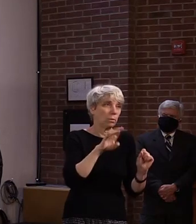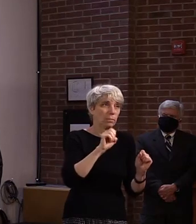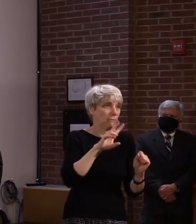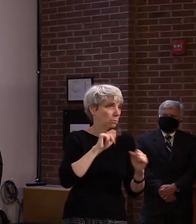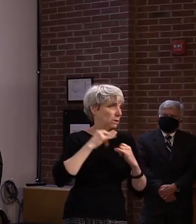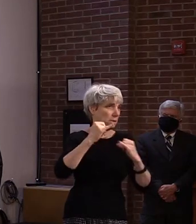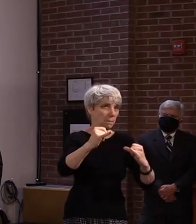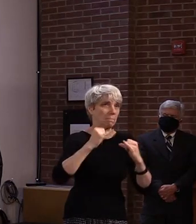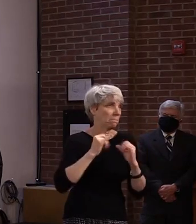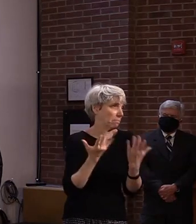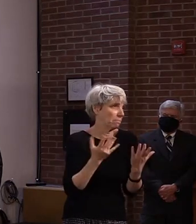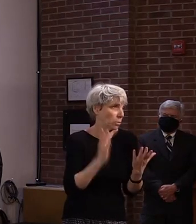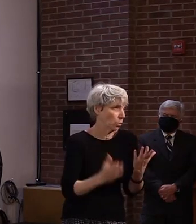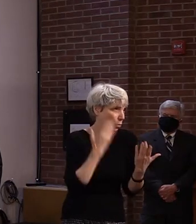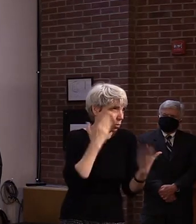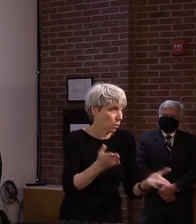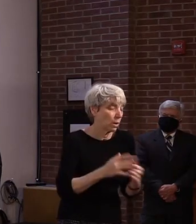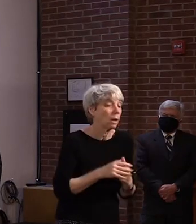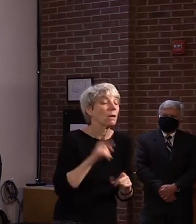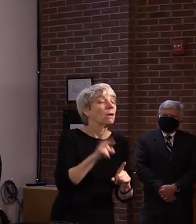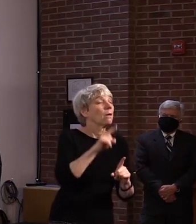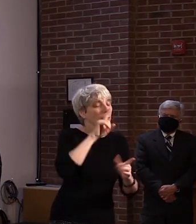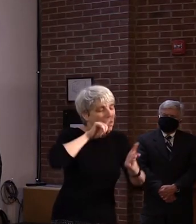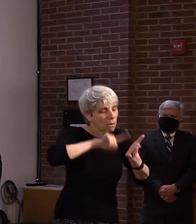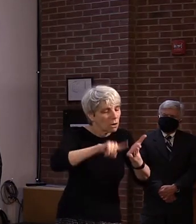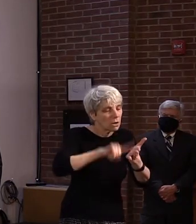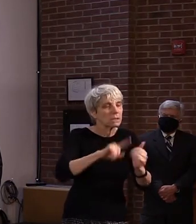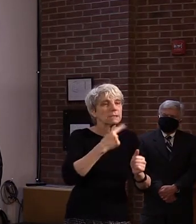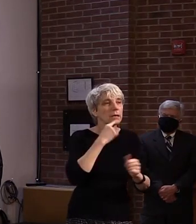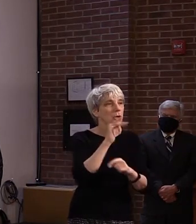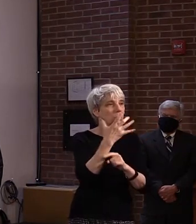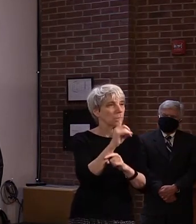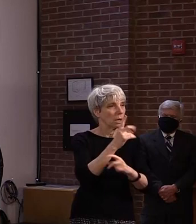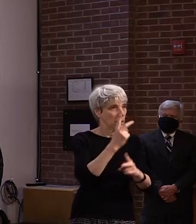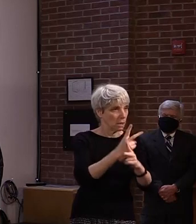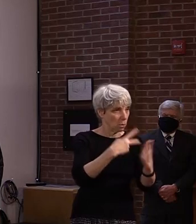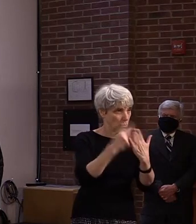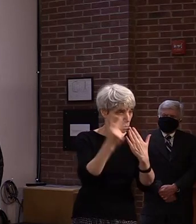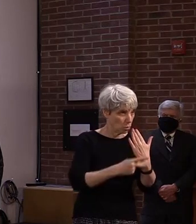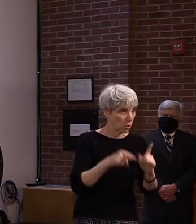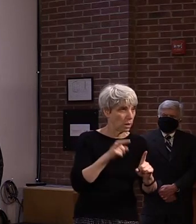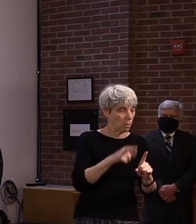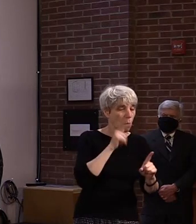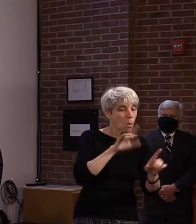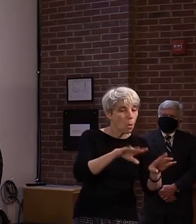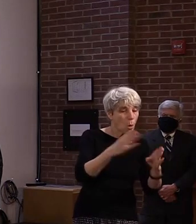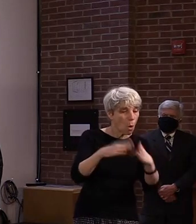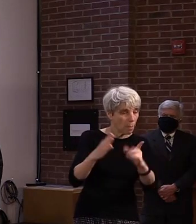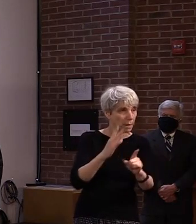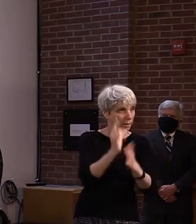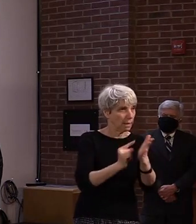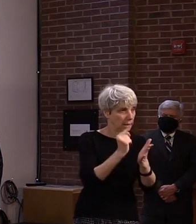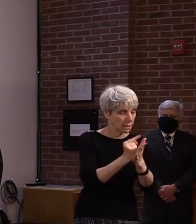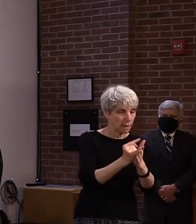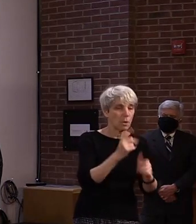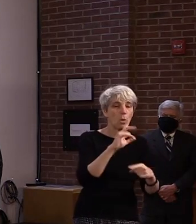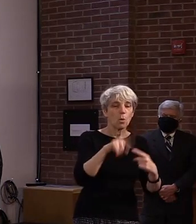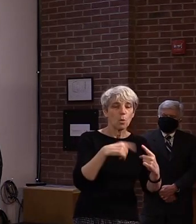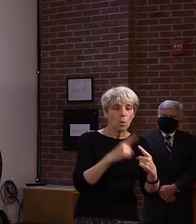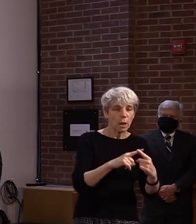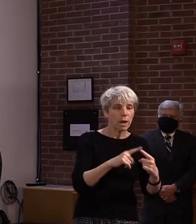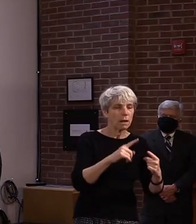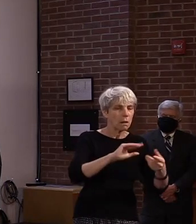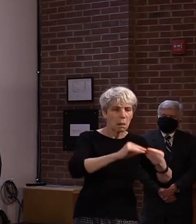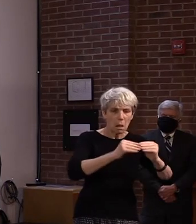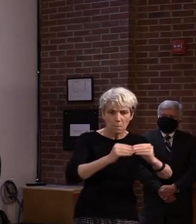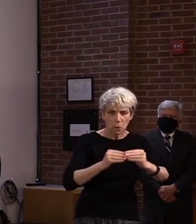report's major finding was that childcare programs that resumed operations at a time of low community spread